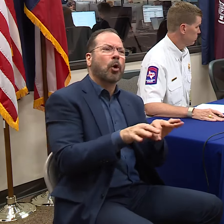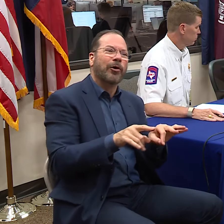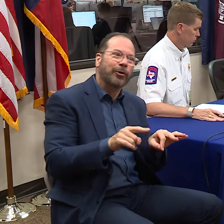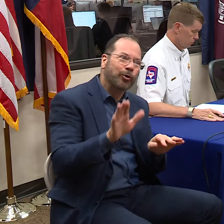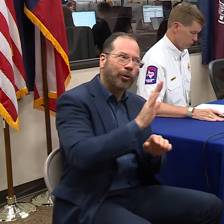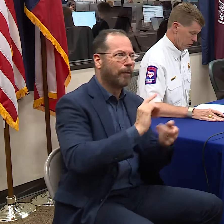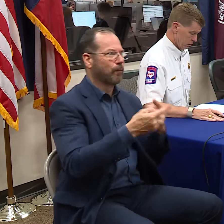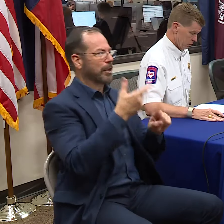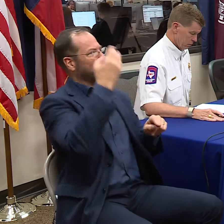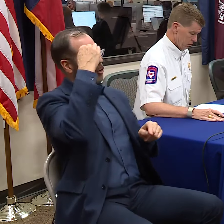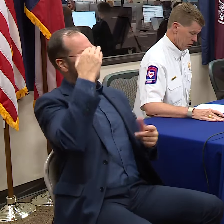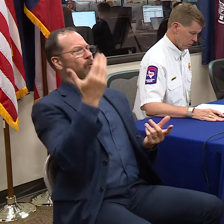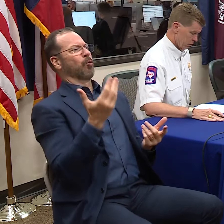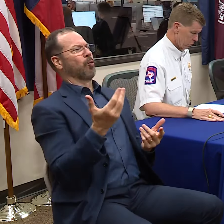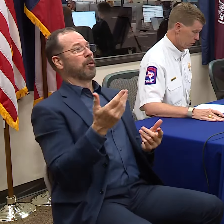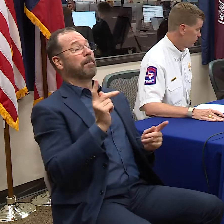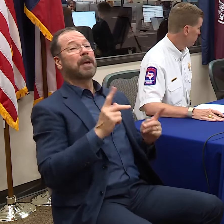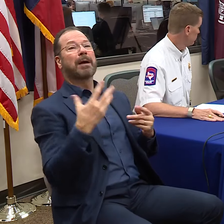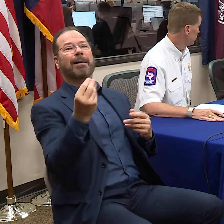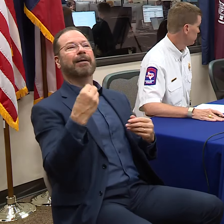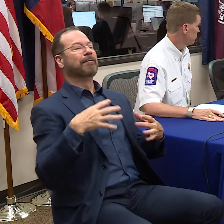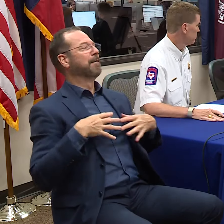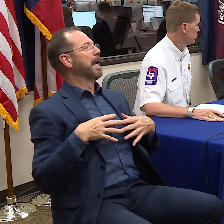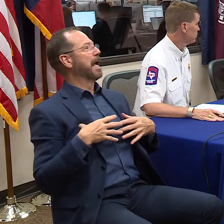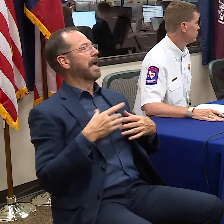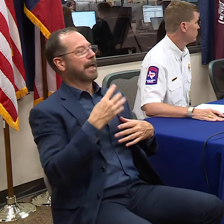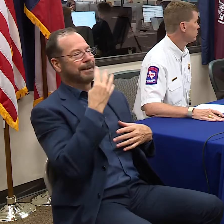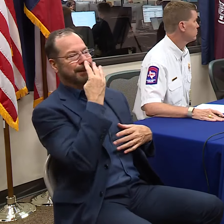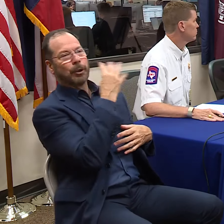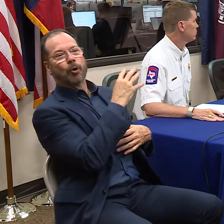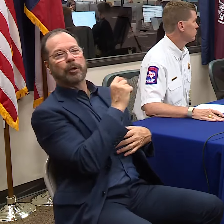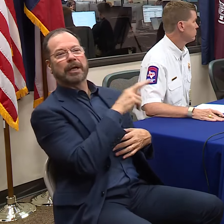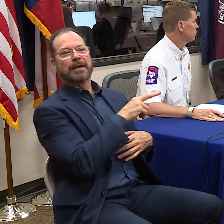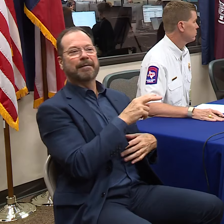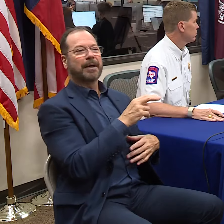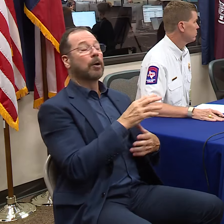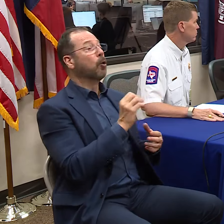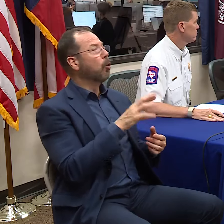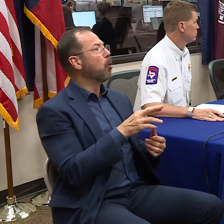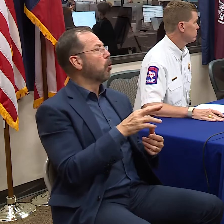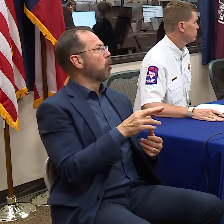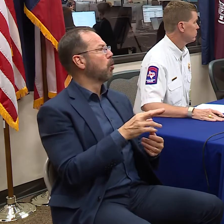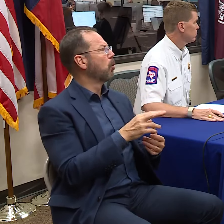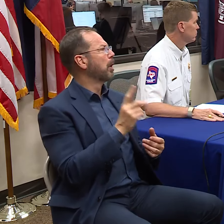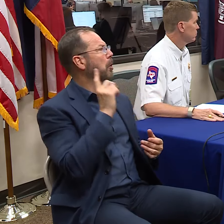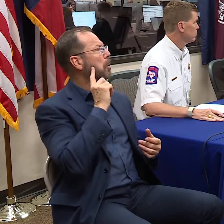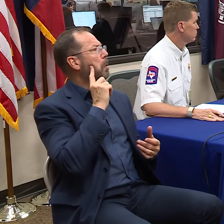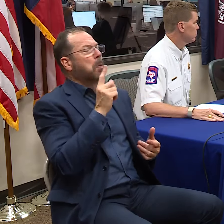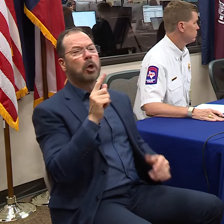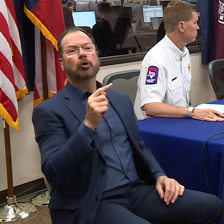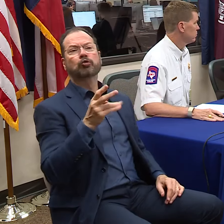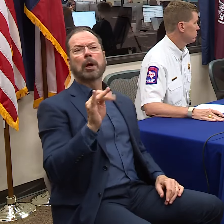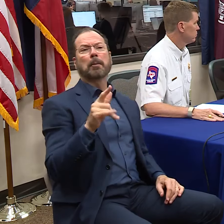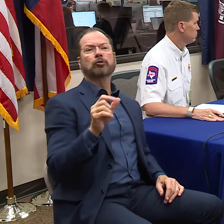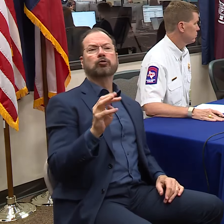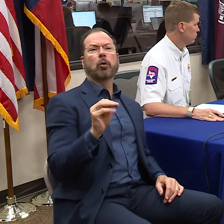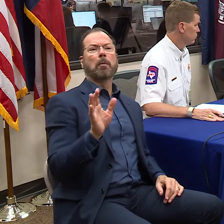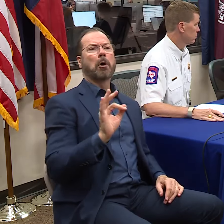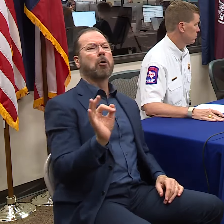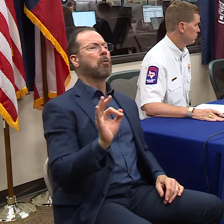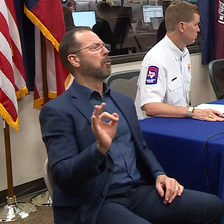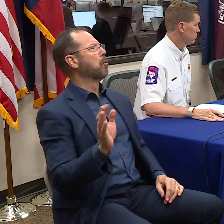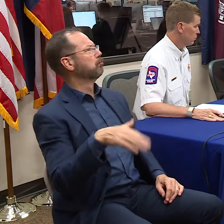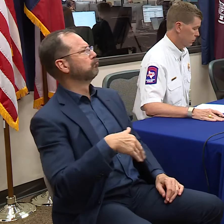because a lot of people are on vacation, like I say, not watching the storm. Or they hear, well, it's a tropical storm, which it is now, but it's going to